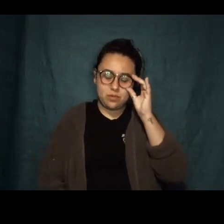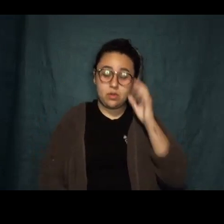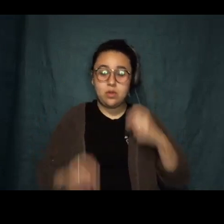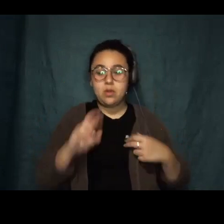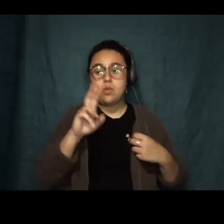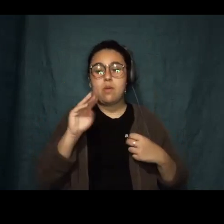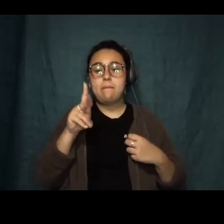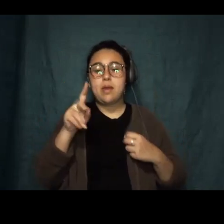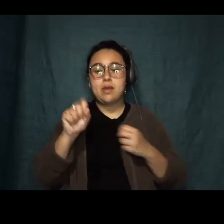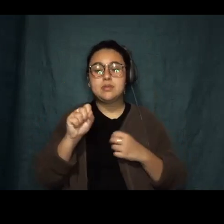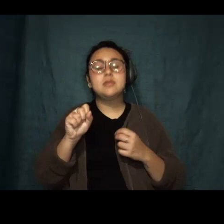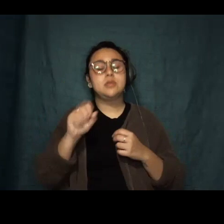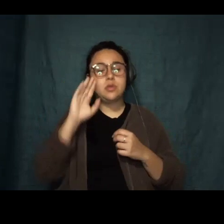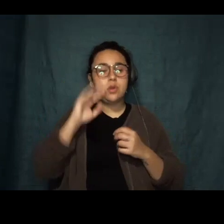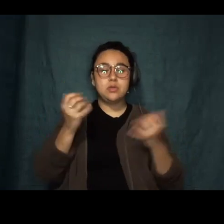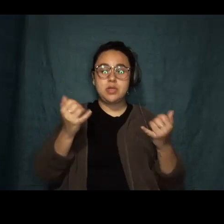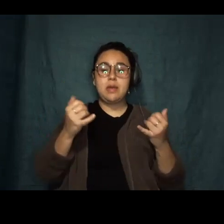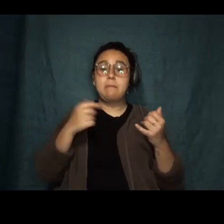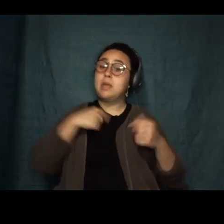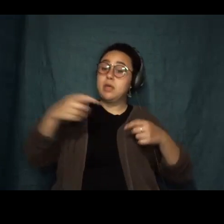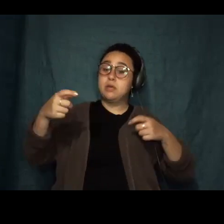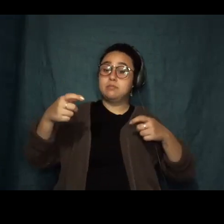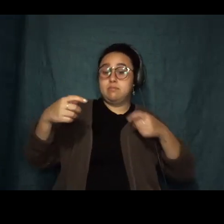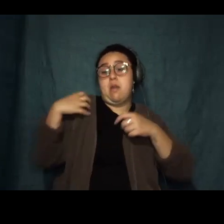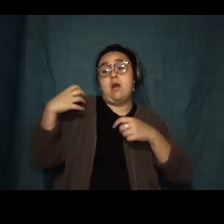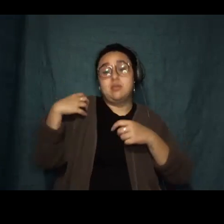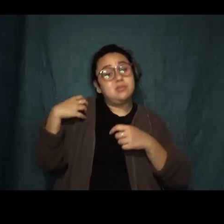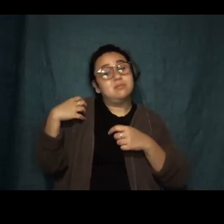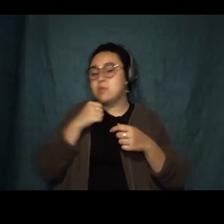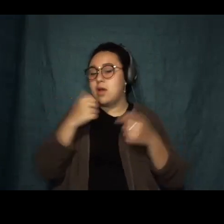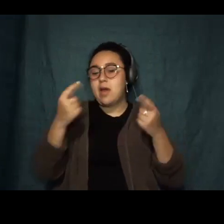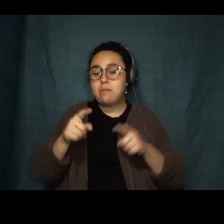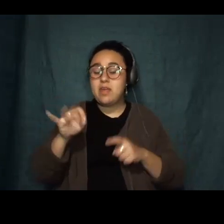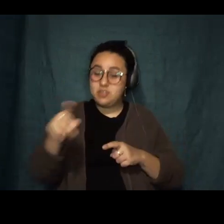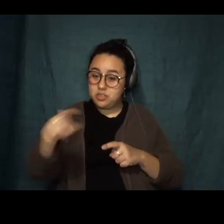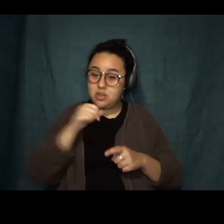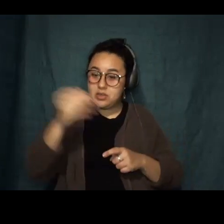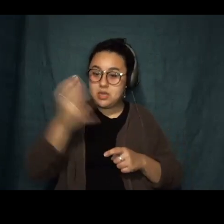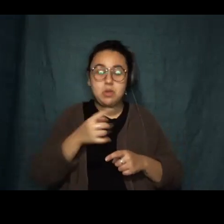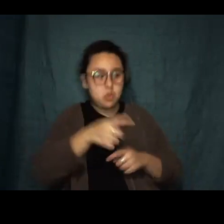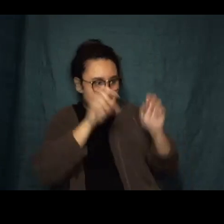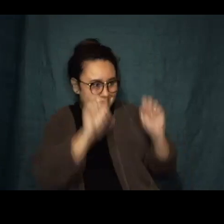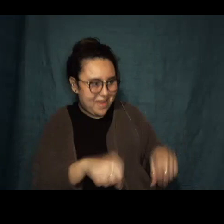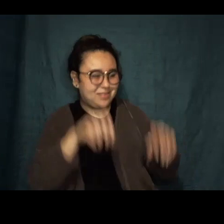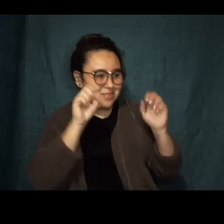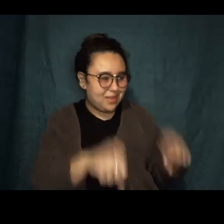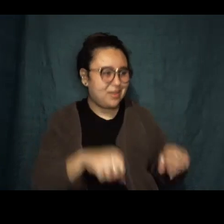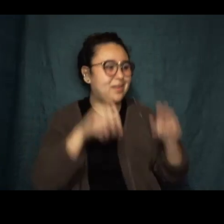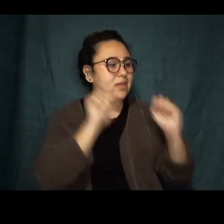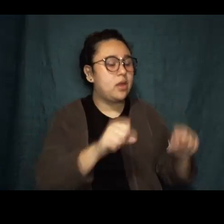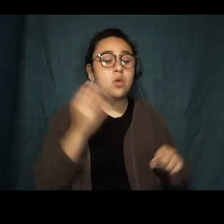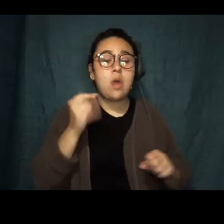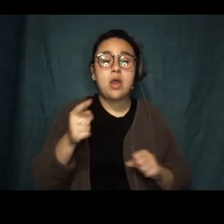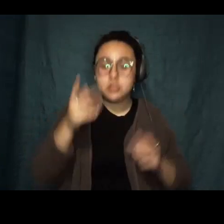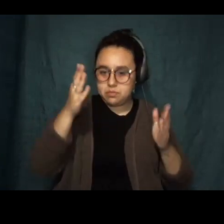it today with me in charge would not have happened if Melissa did not tell me you can do this because she was the person I